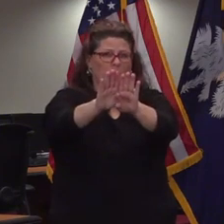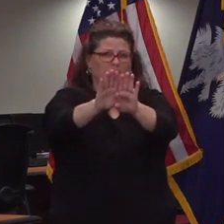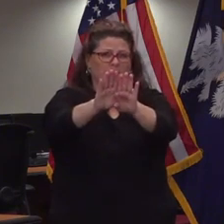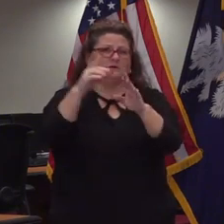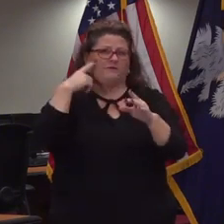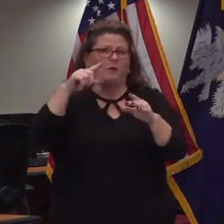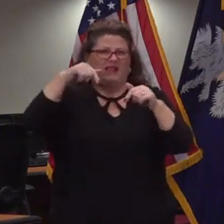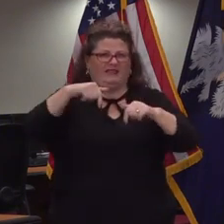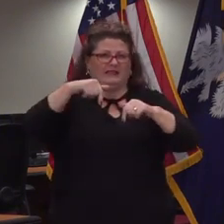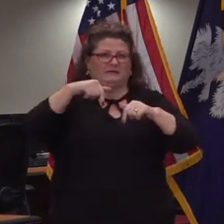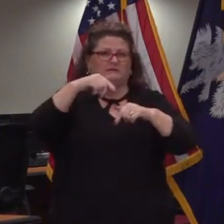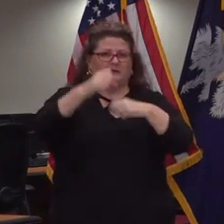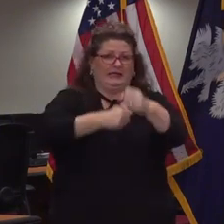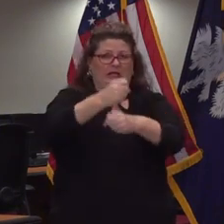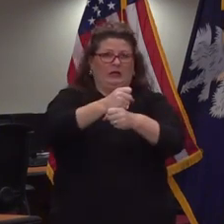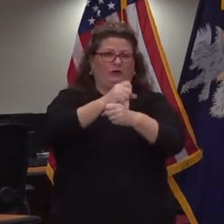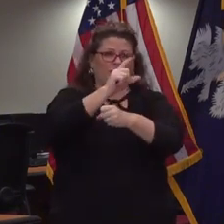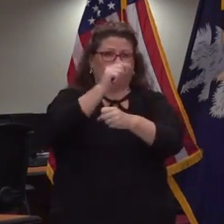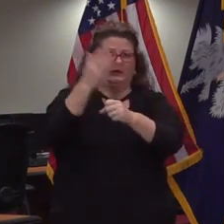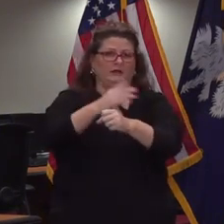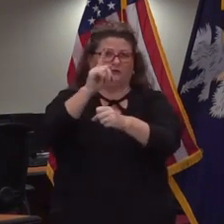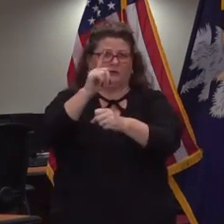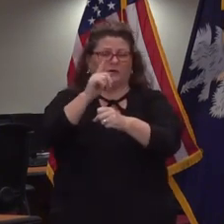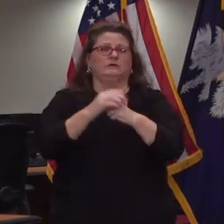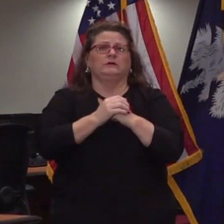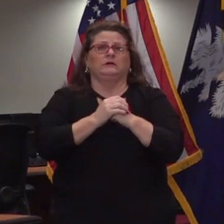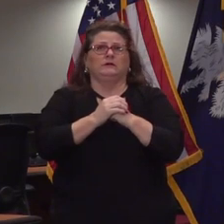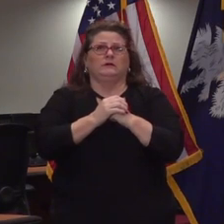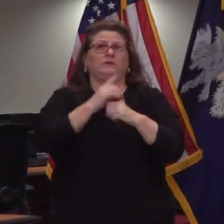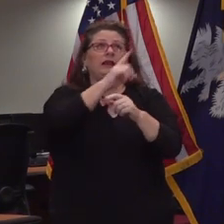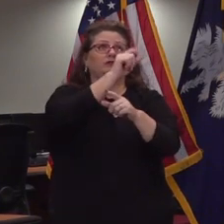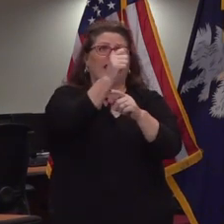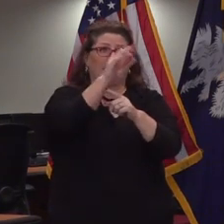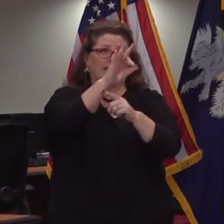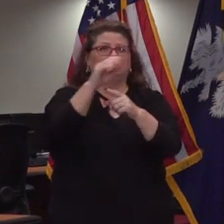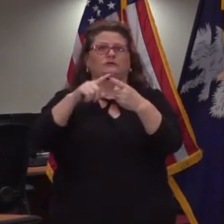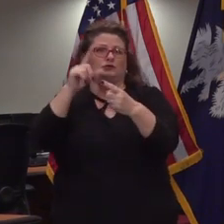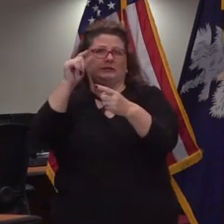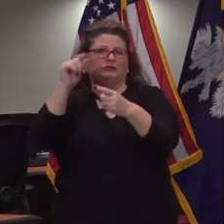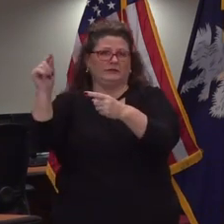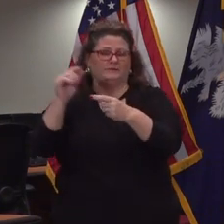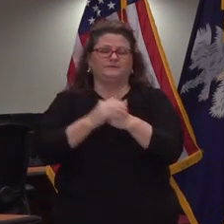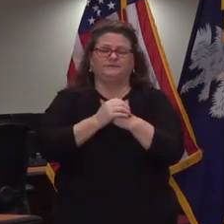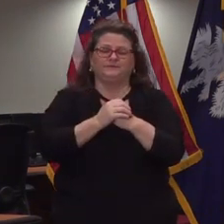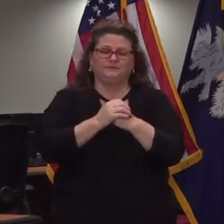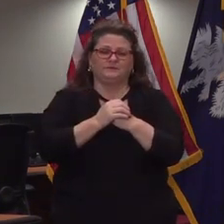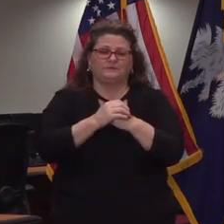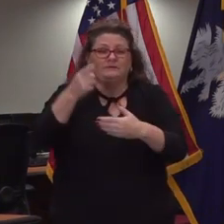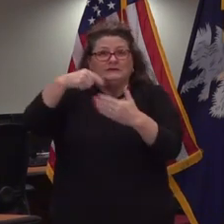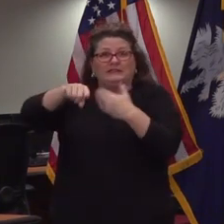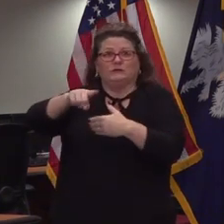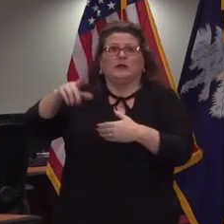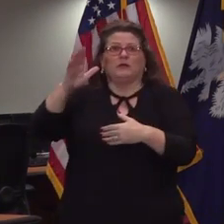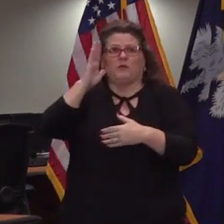year and when I issue that order which will be next week it will provide a number of things and one of them